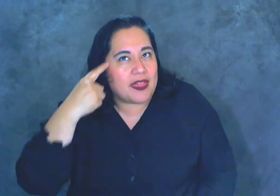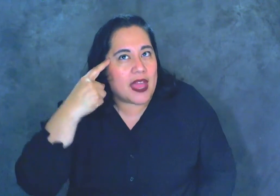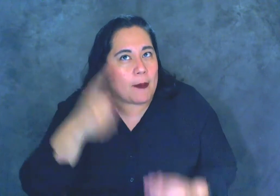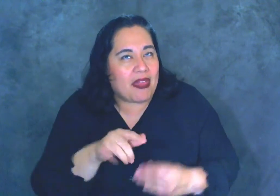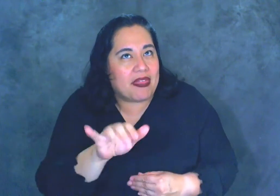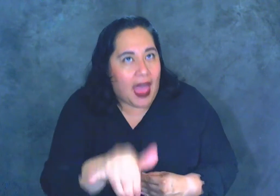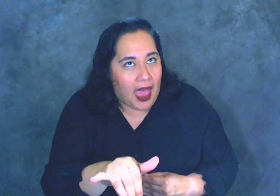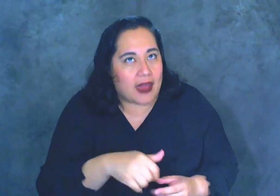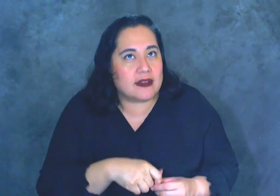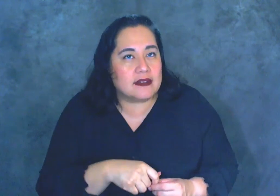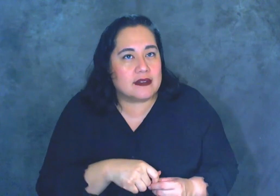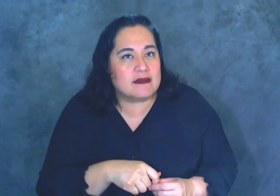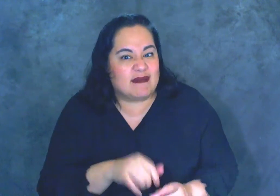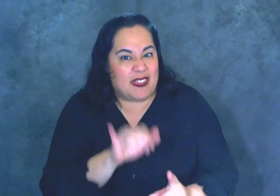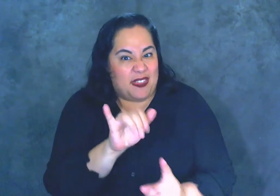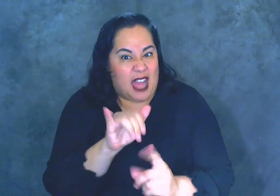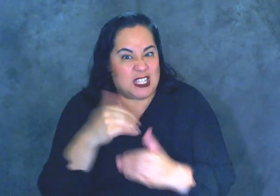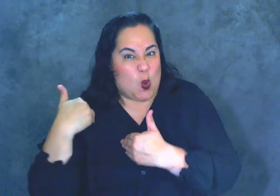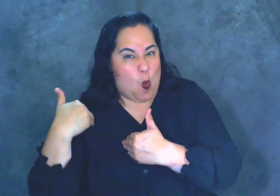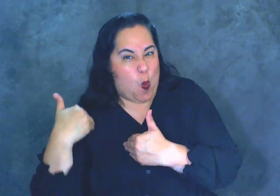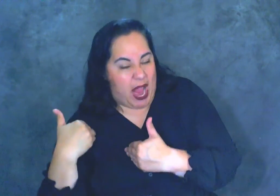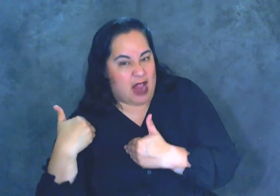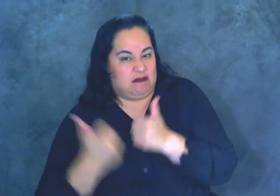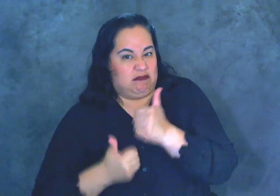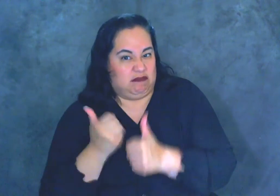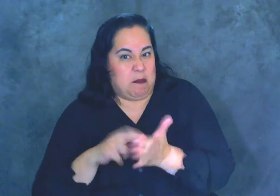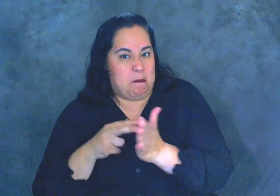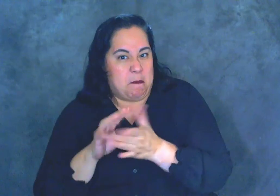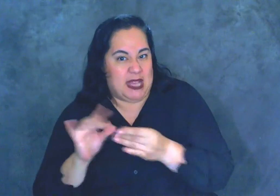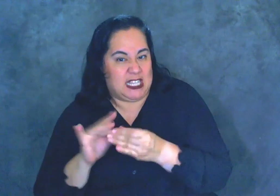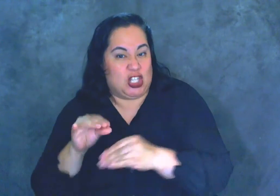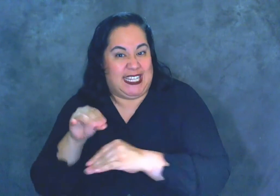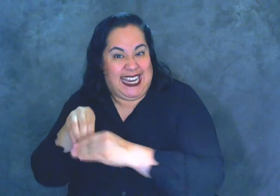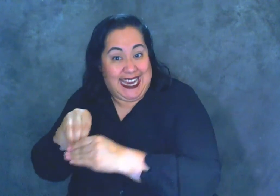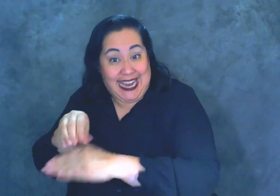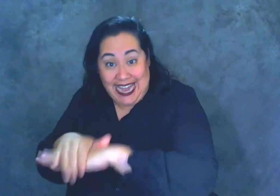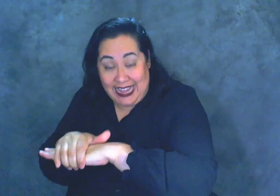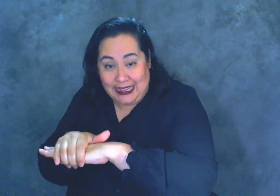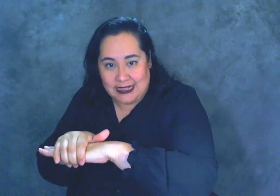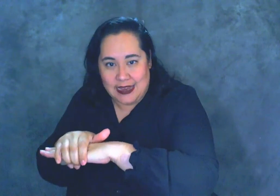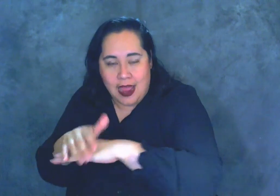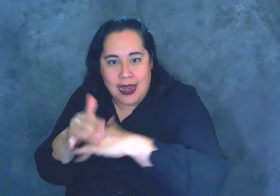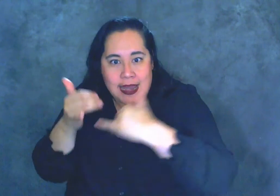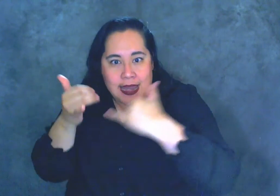being the weight of the message in English, now think about a visual language,